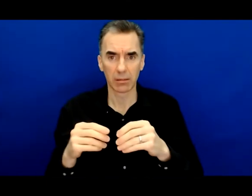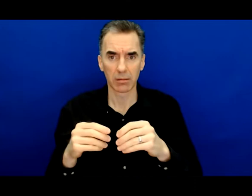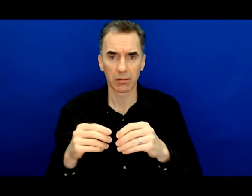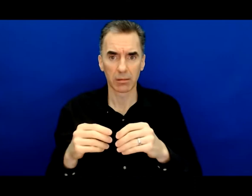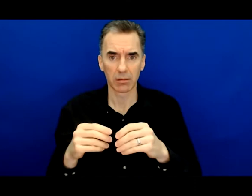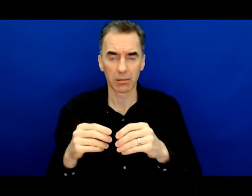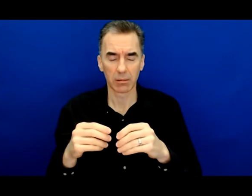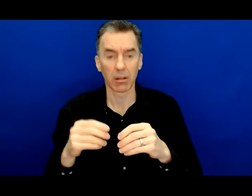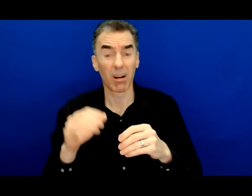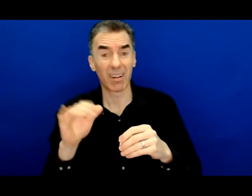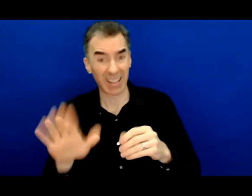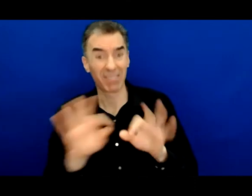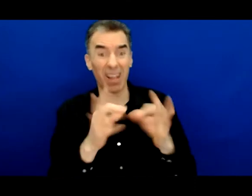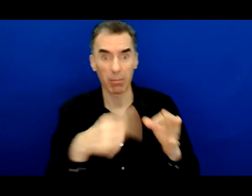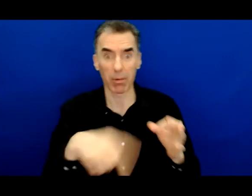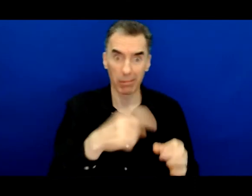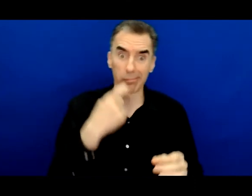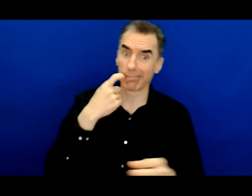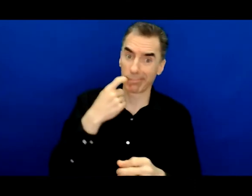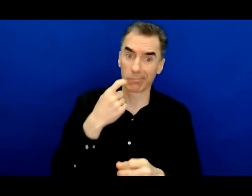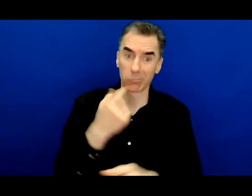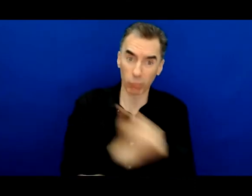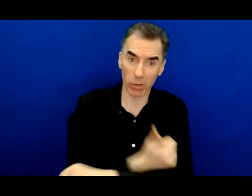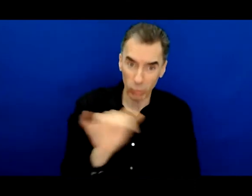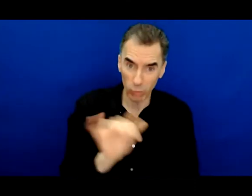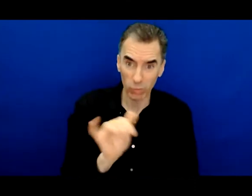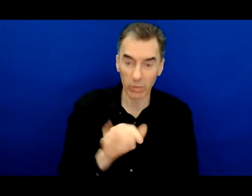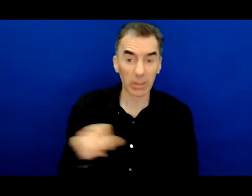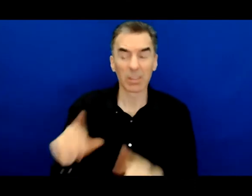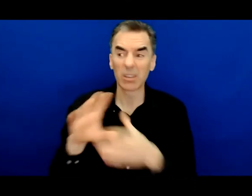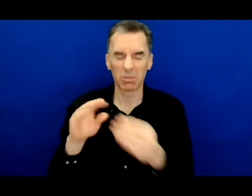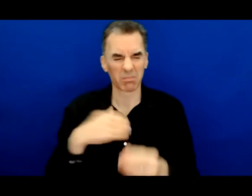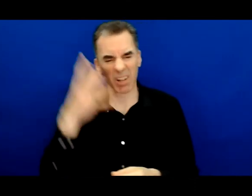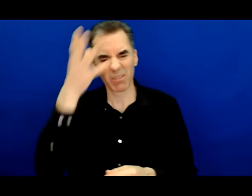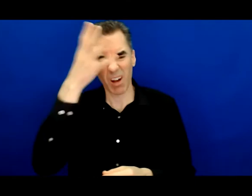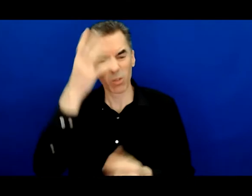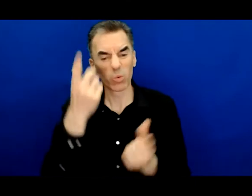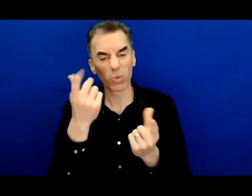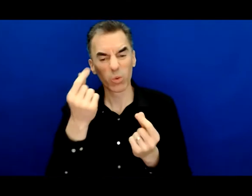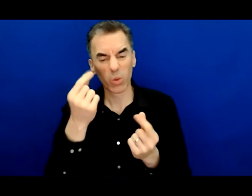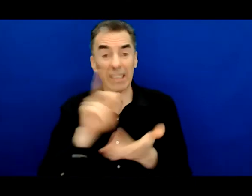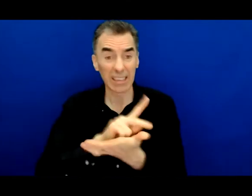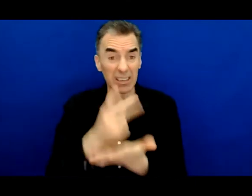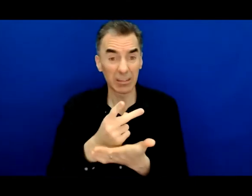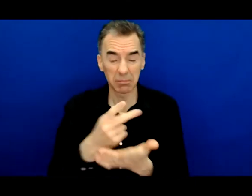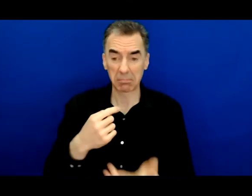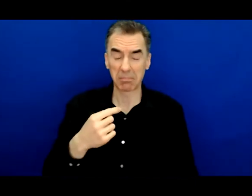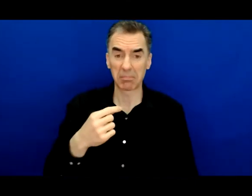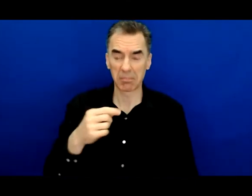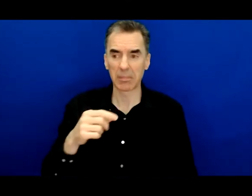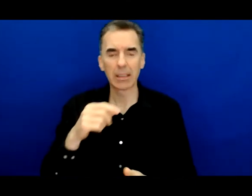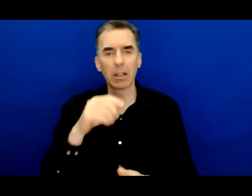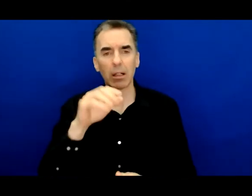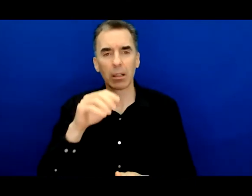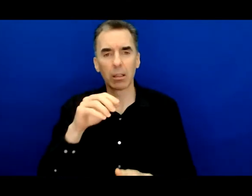using drugs. He shared stories of his dad cutting up cocaine in the kitchen when he was 10 years old. At age 10, he